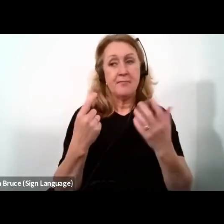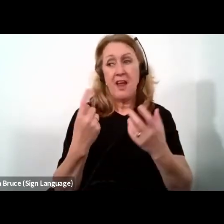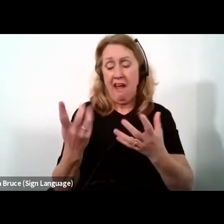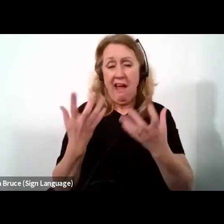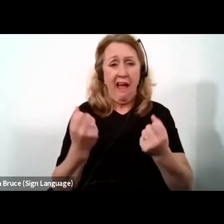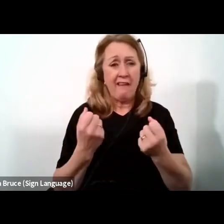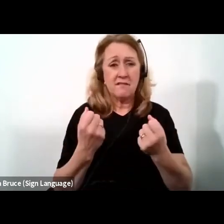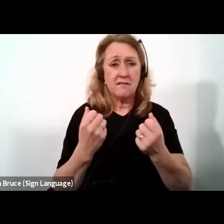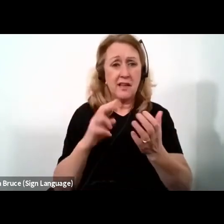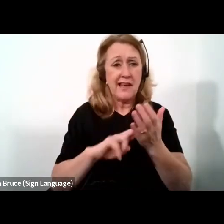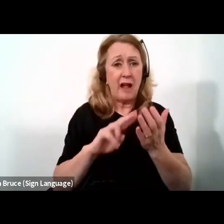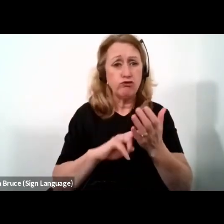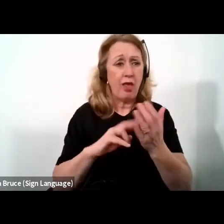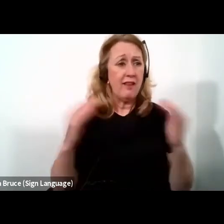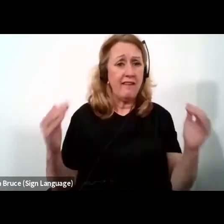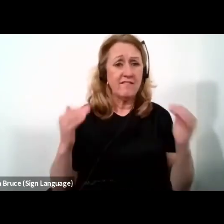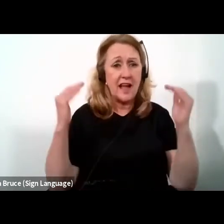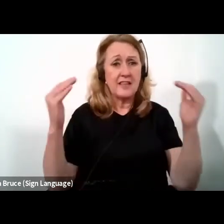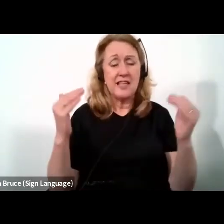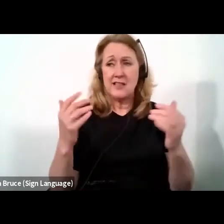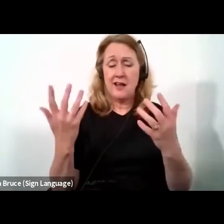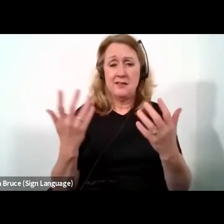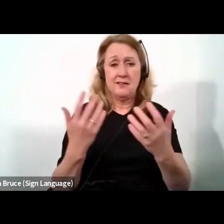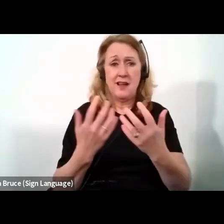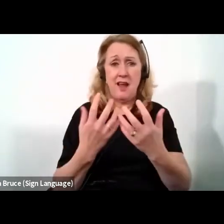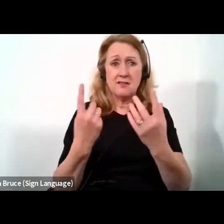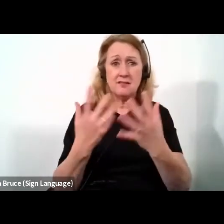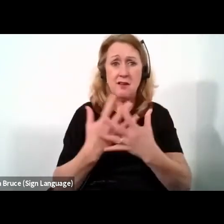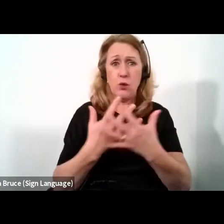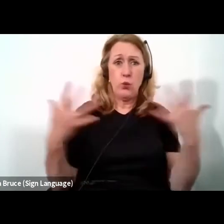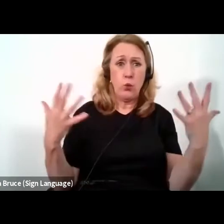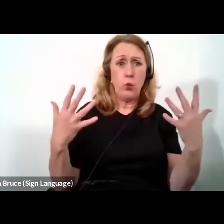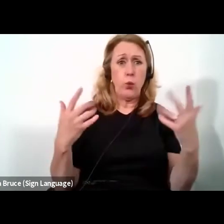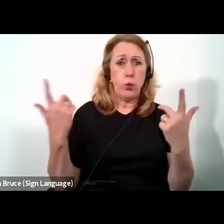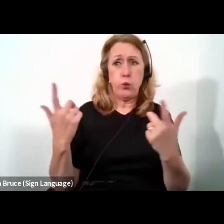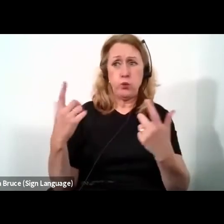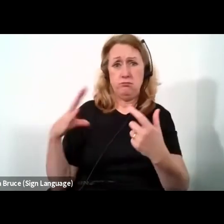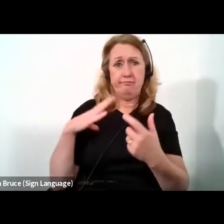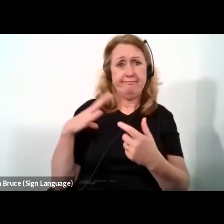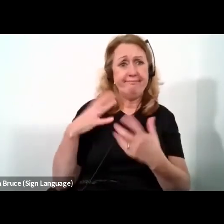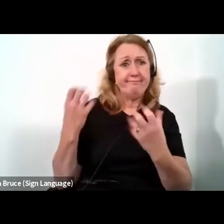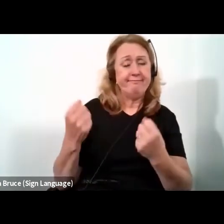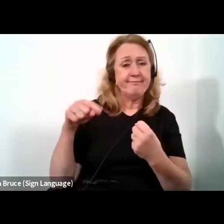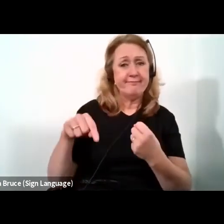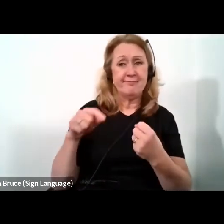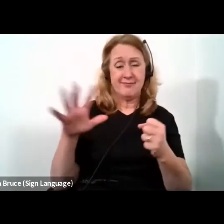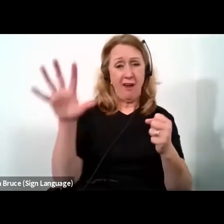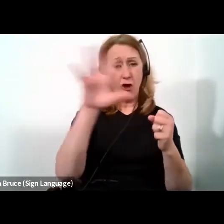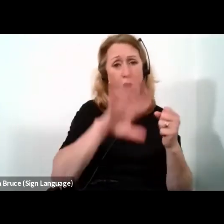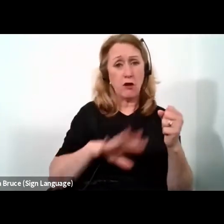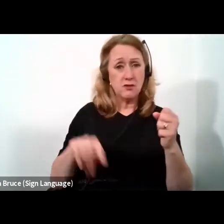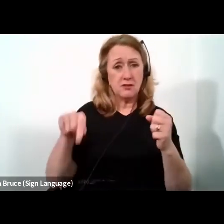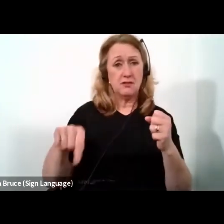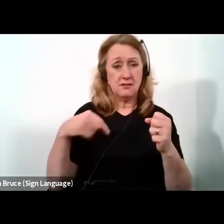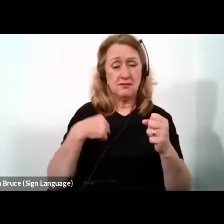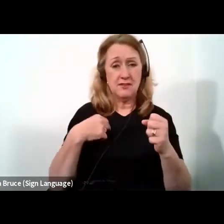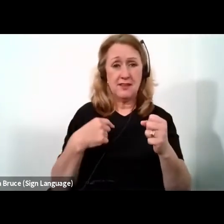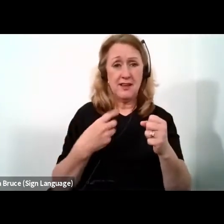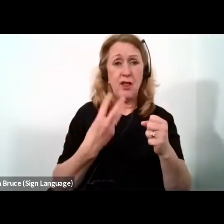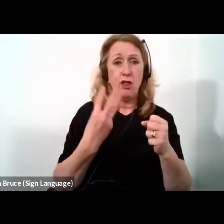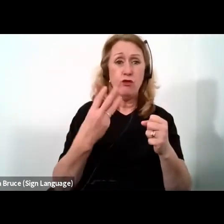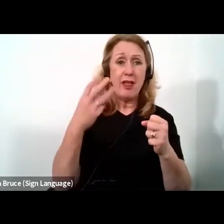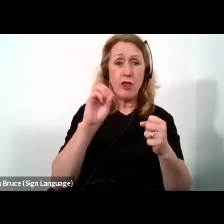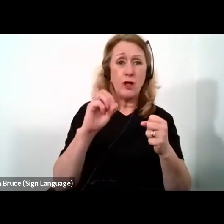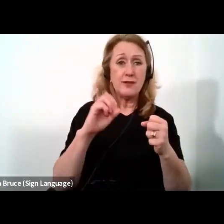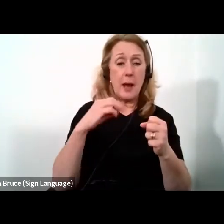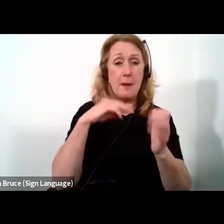advantage and huge asset endowment. The continent of ours is about 30 million